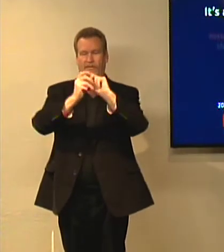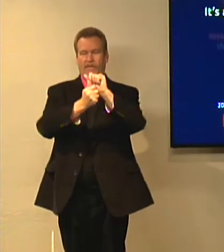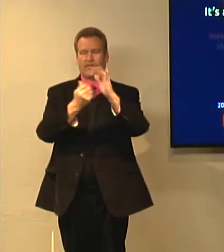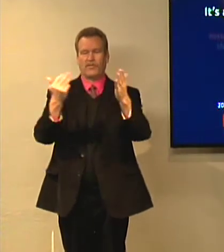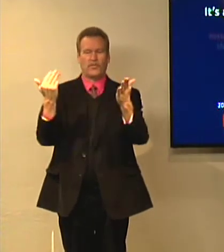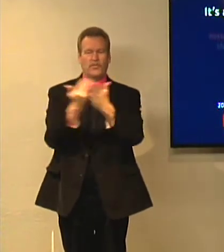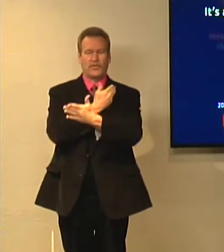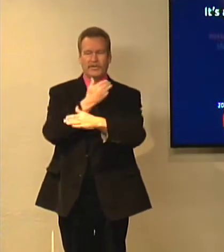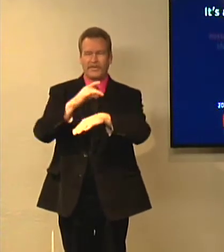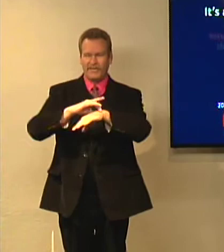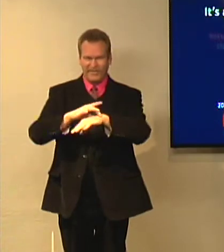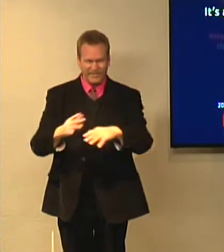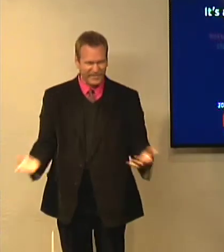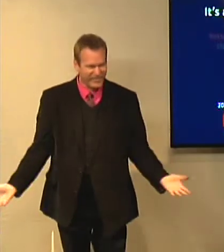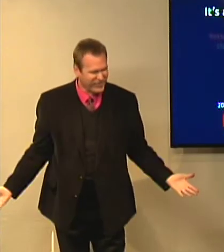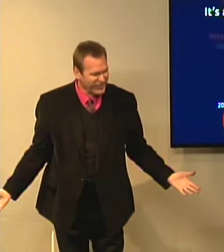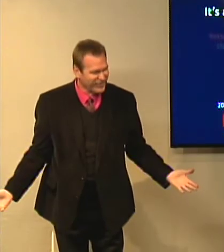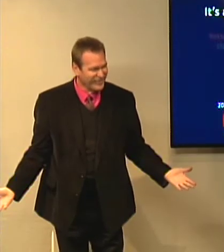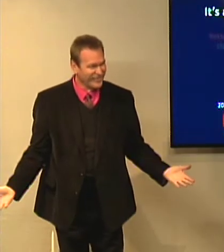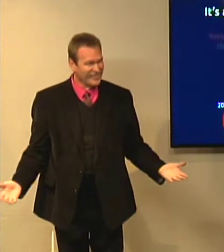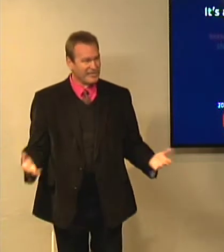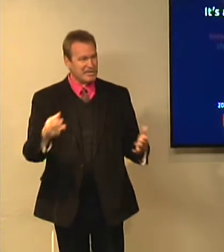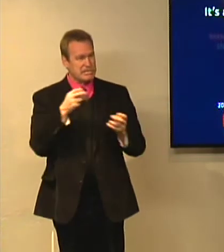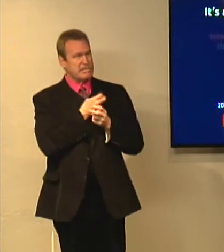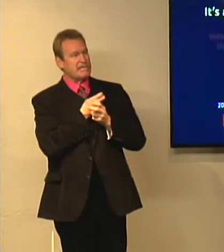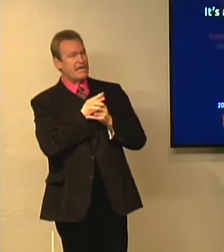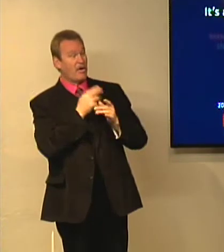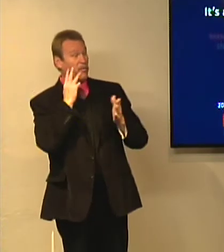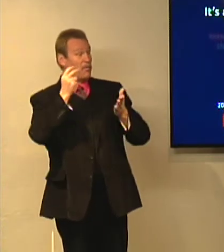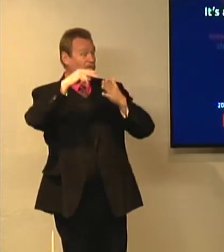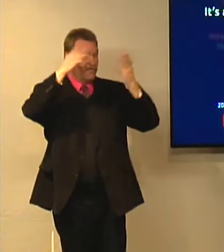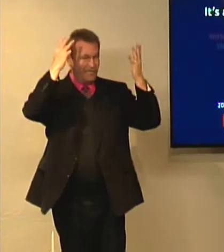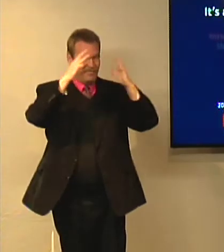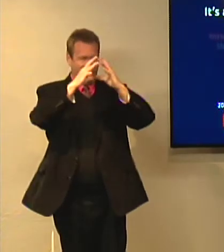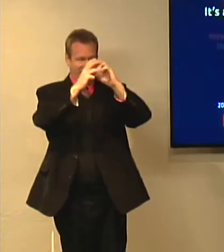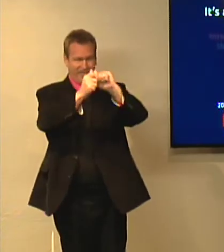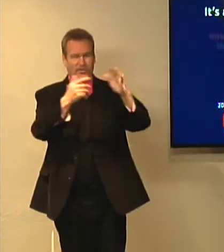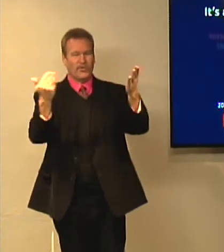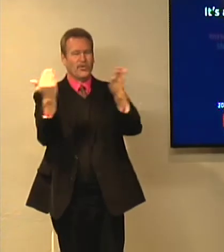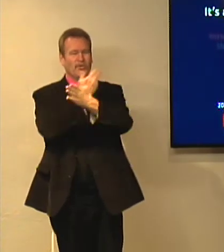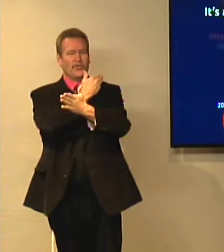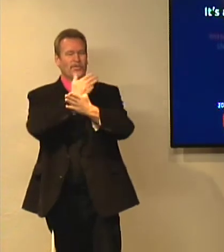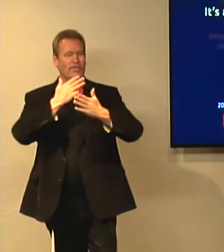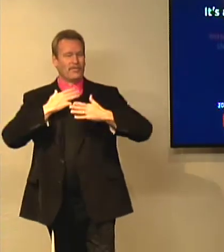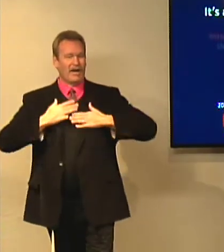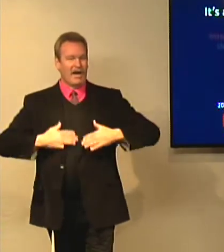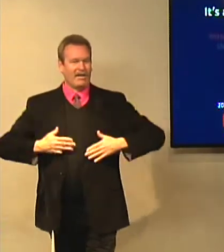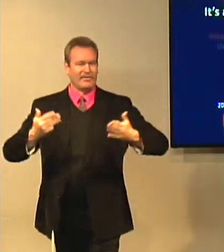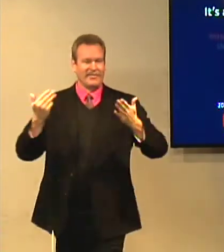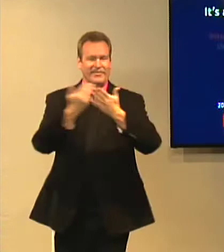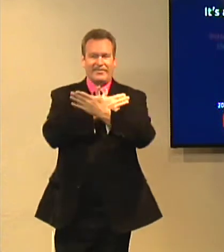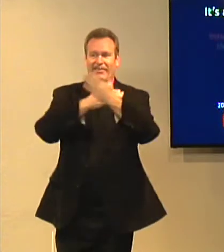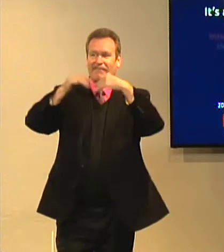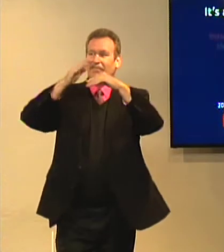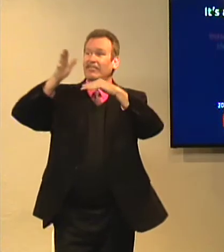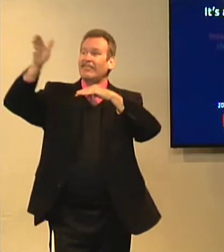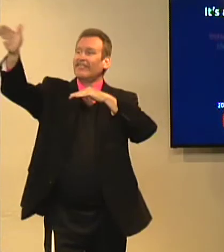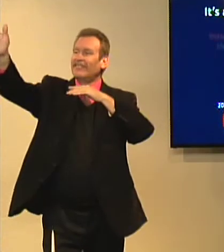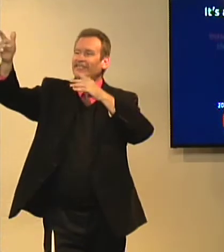The earth will fade away and God will make a new heaven new earth. We don't understand exactly how he's going to do it. He's going to give us new bodies.